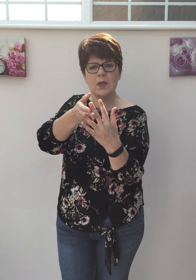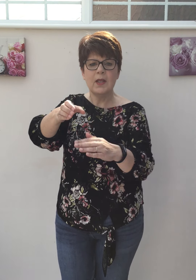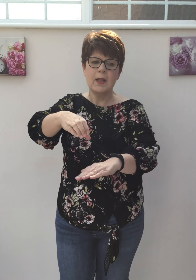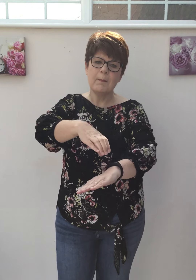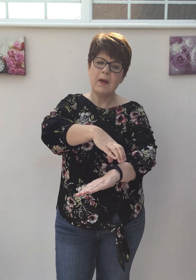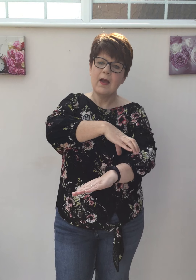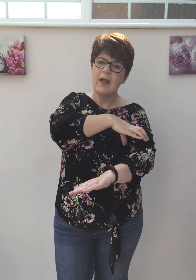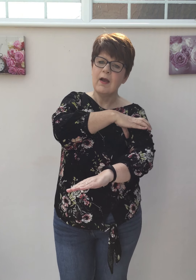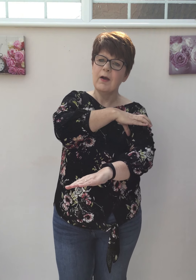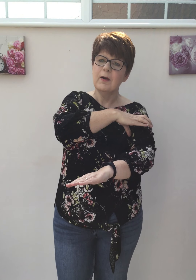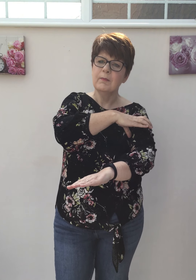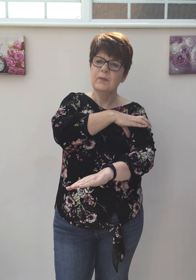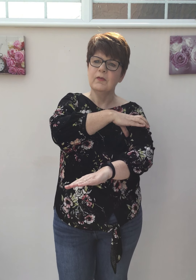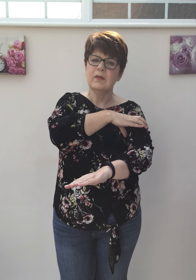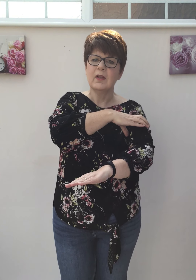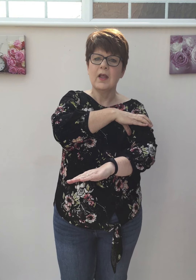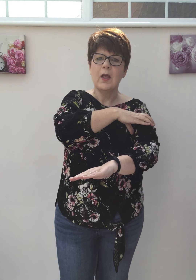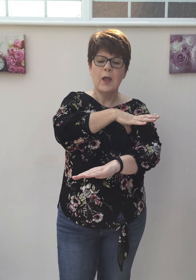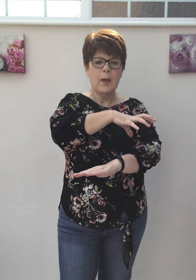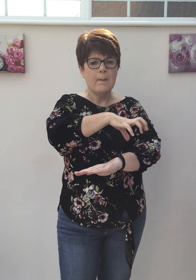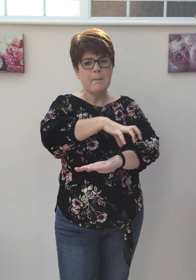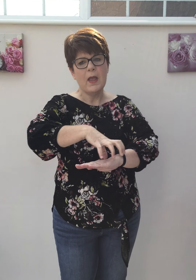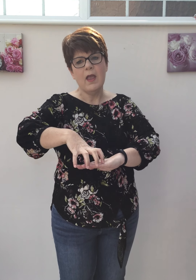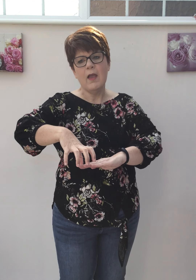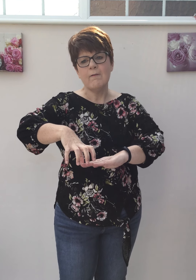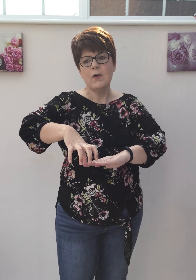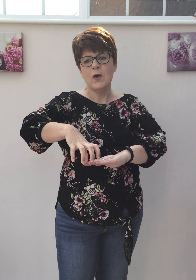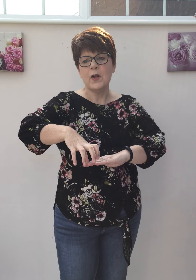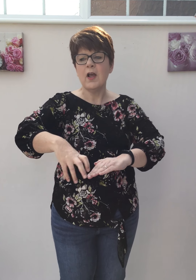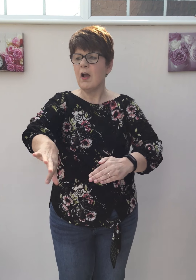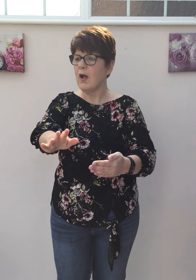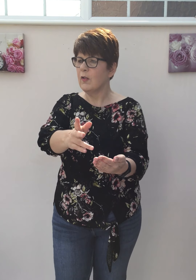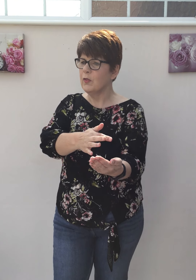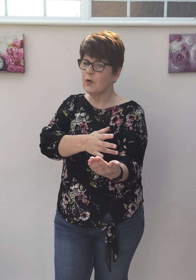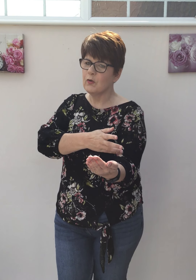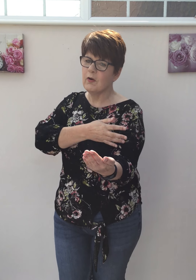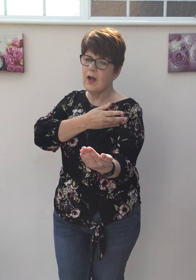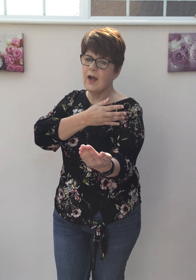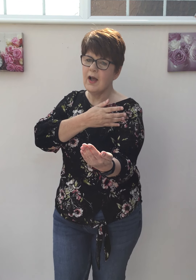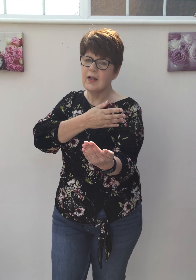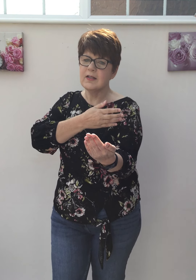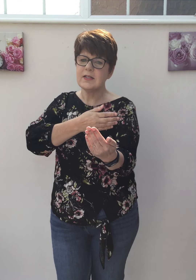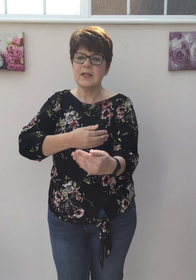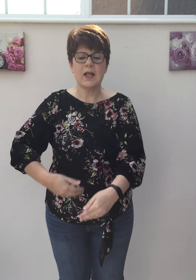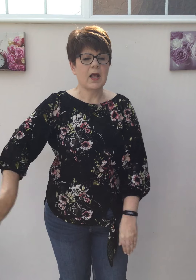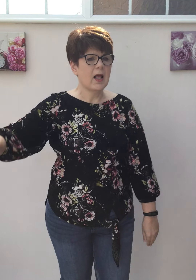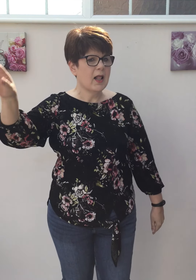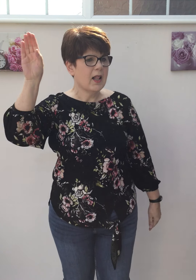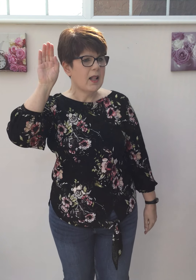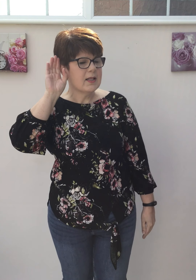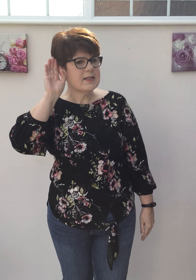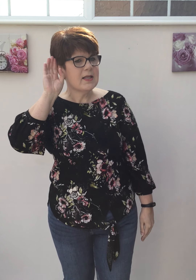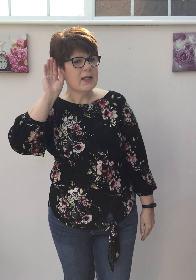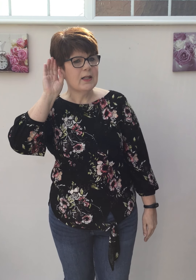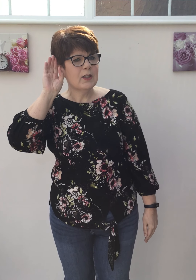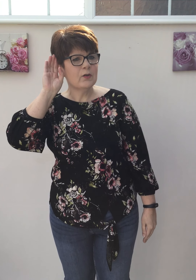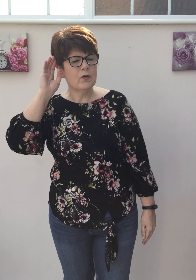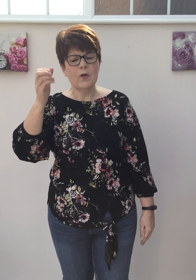my arms Barefoot on the cross Listening to